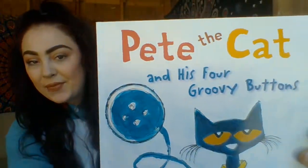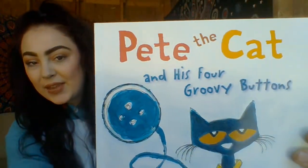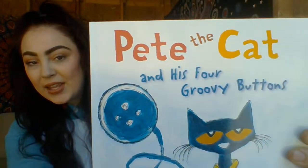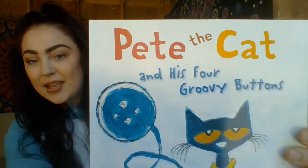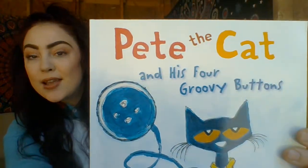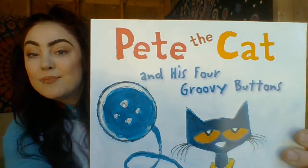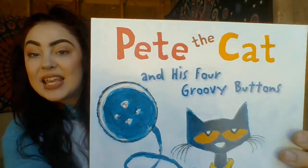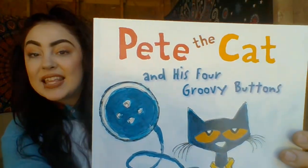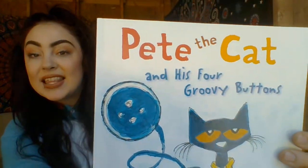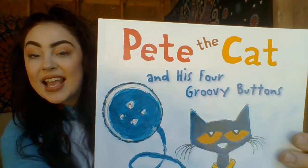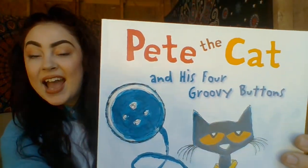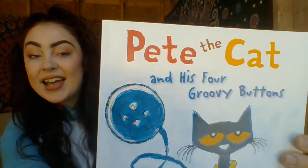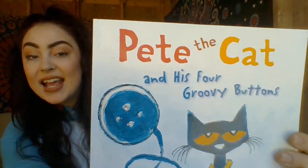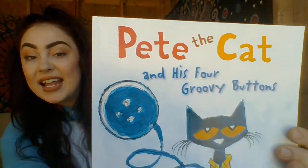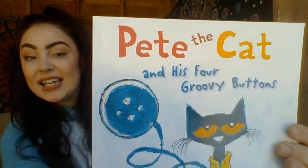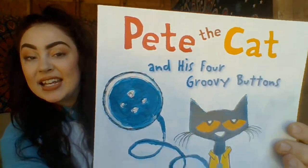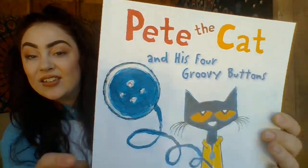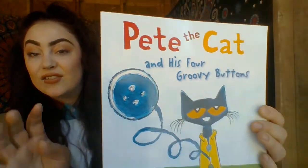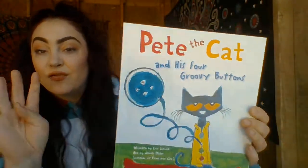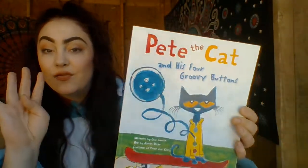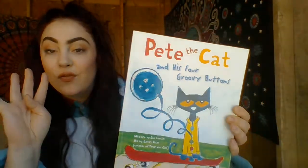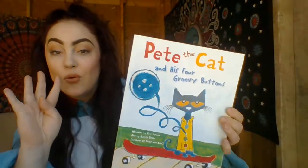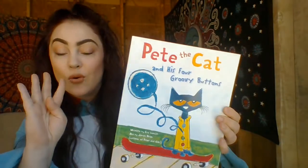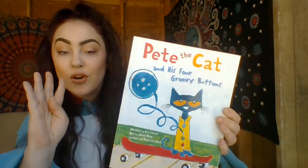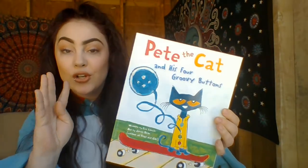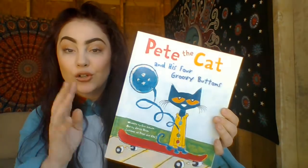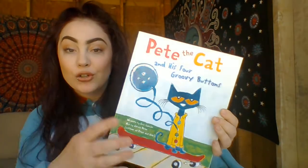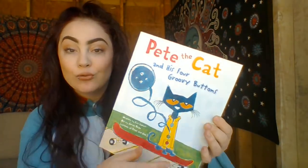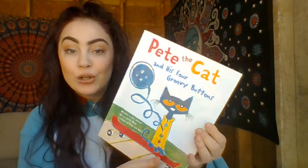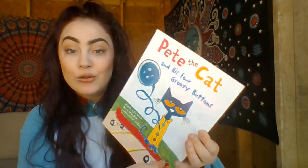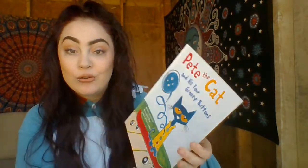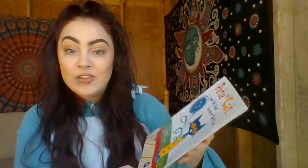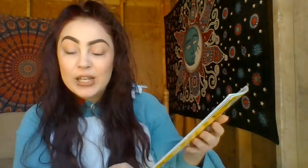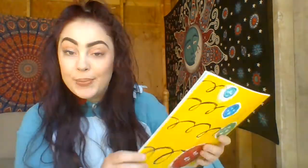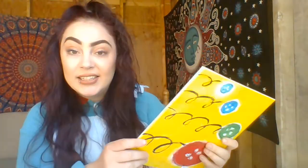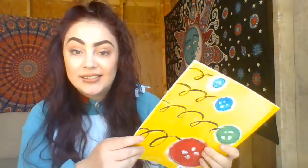Pete the Cat and his four groovy buttons.